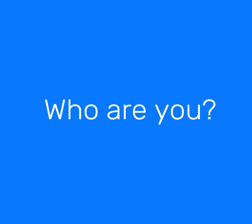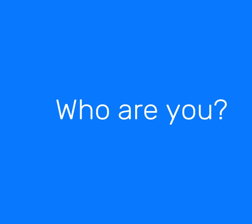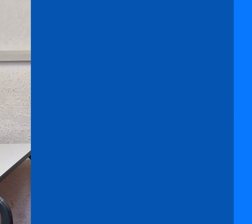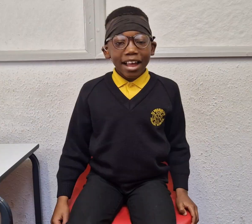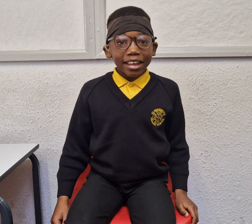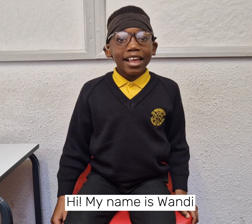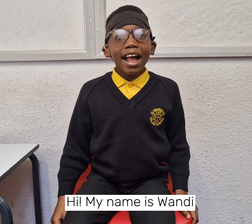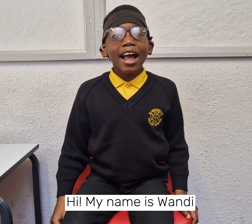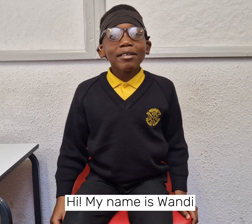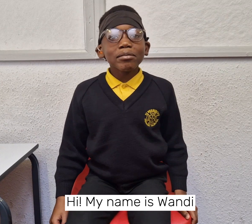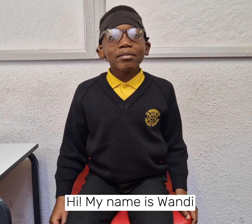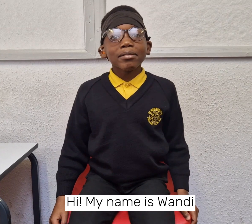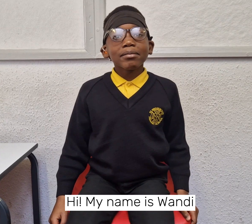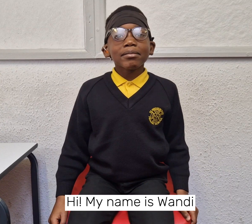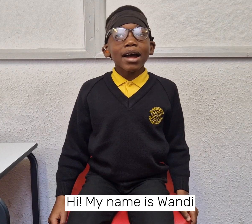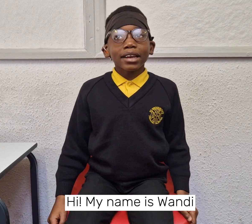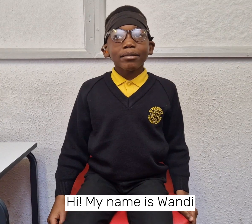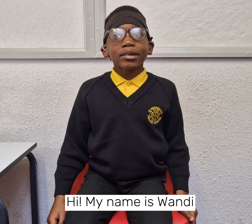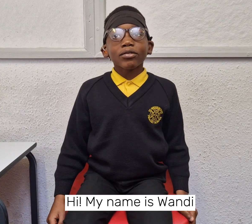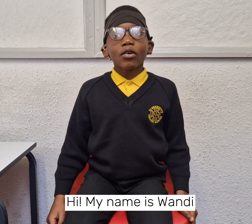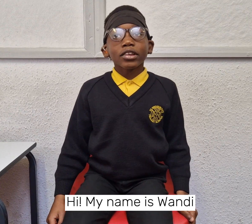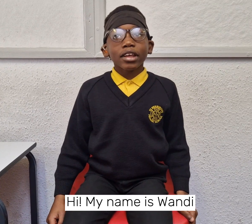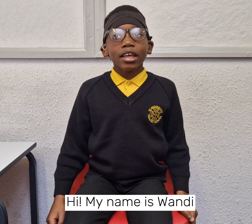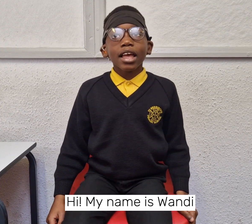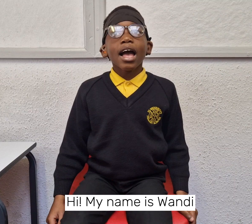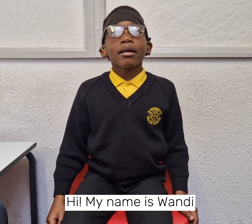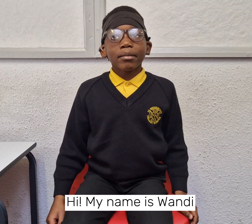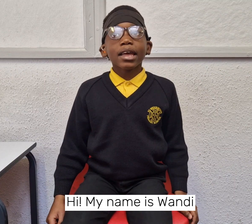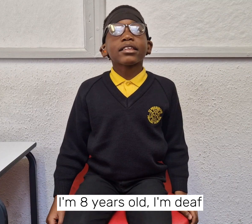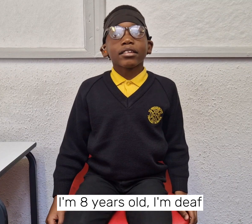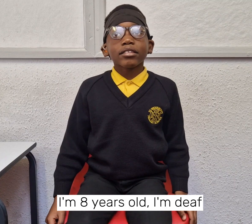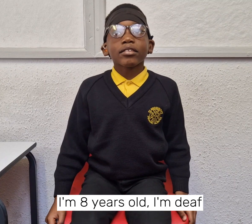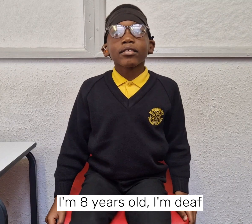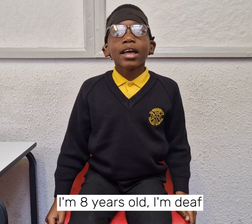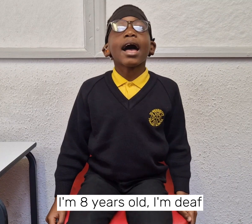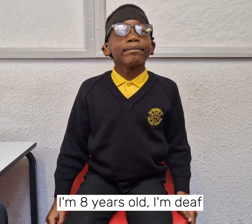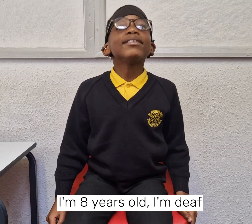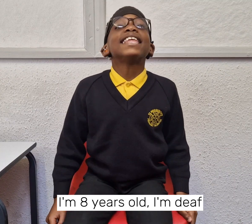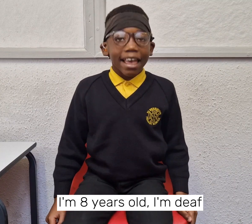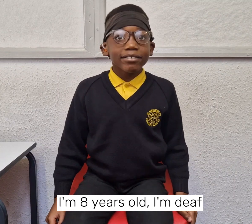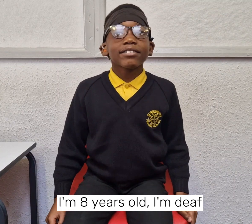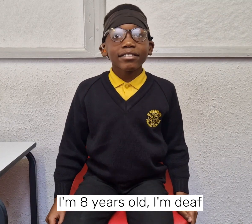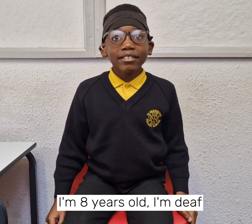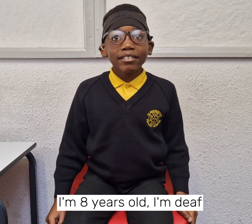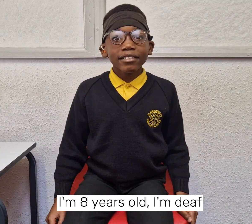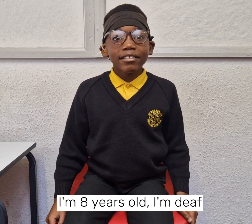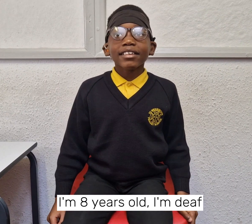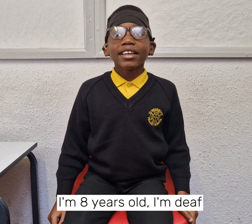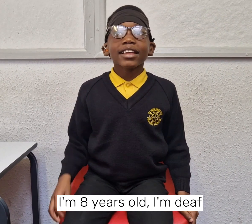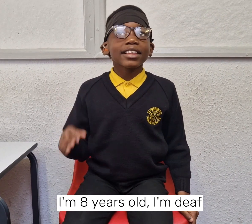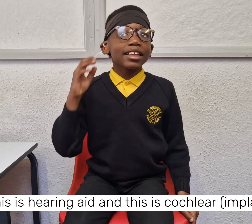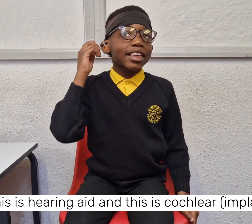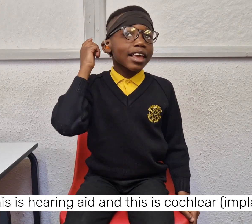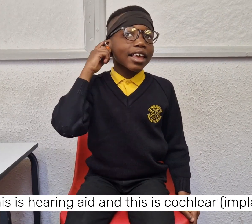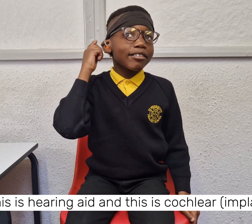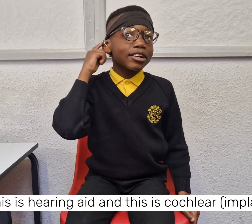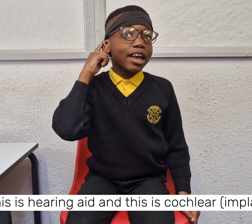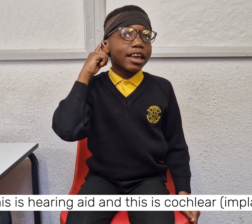Hi, my name is Rondi, I'm eight years old, I'm deaf. This is Hermione